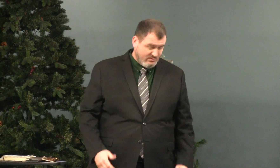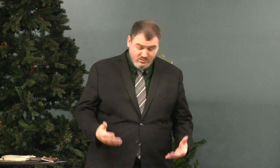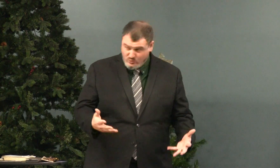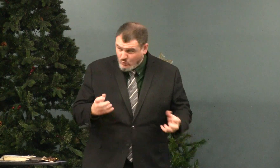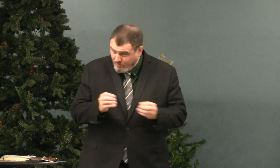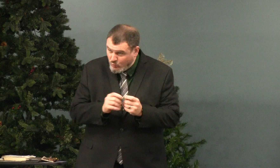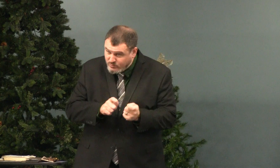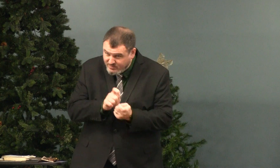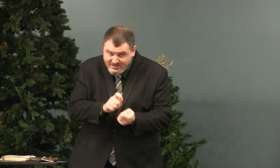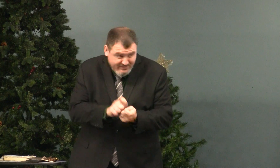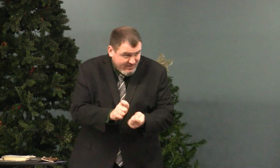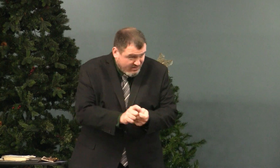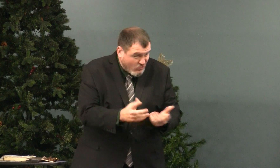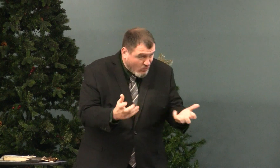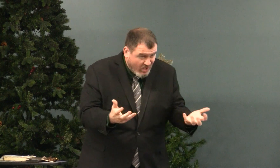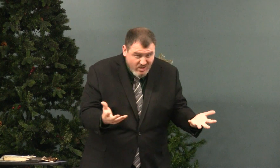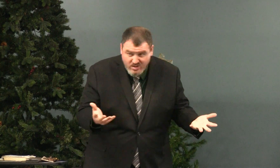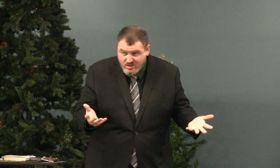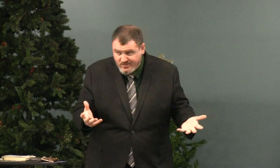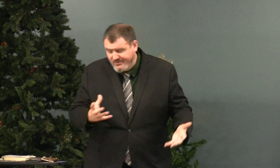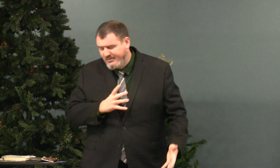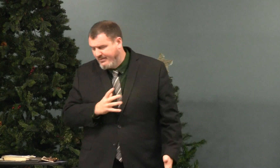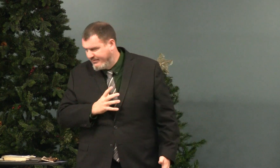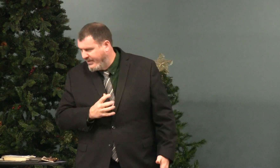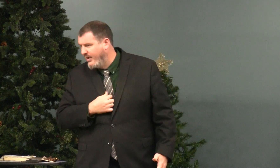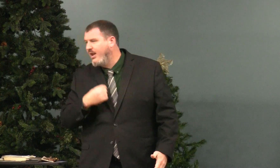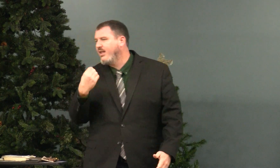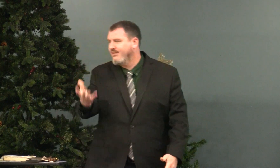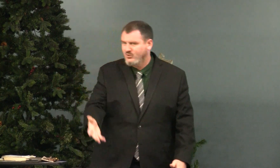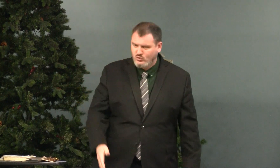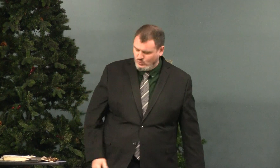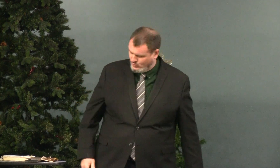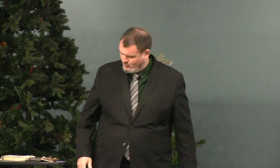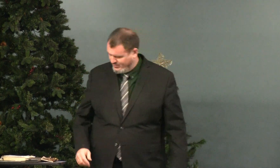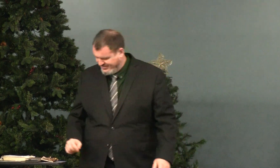No, you don't want more specifics. Do you really want? Okay, fine. I'll give them to you.